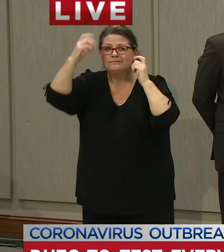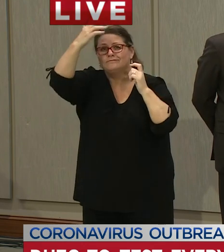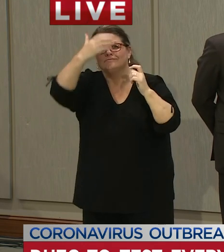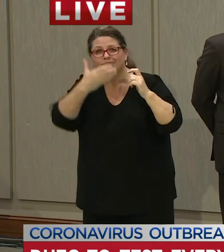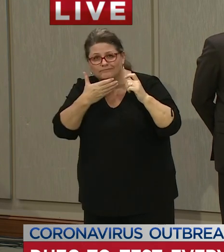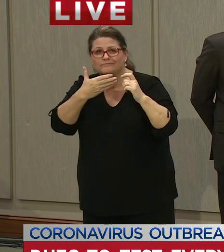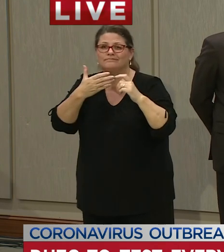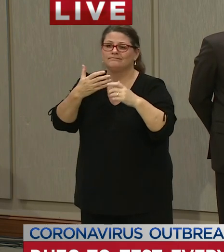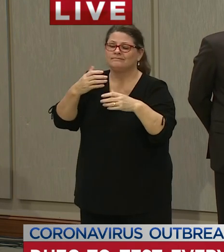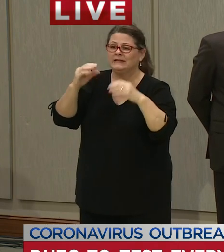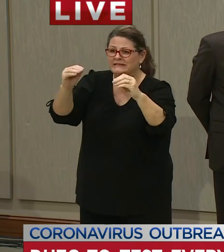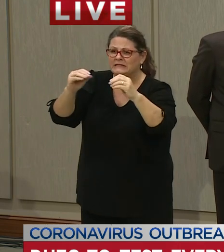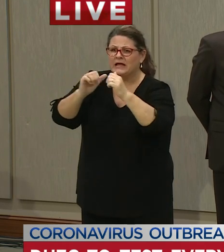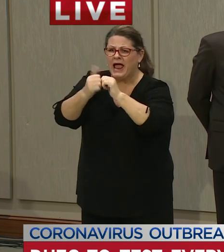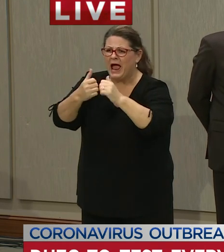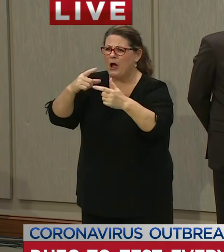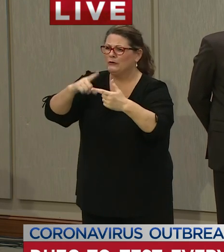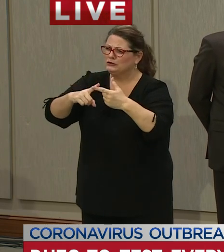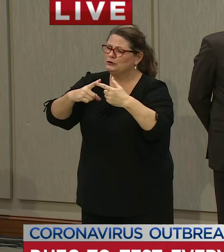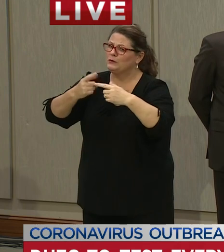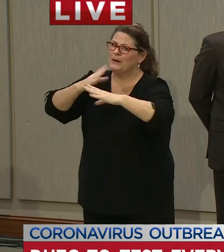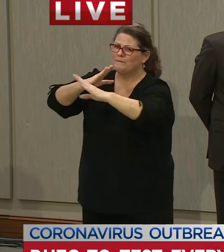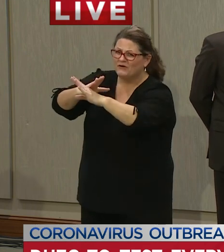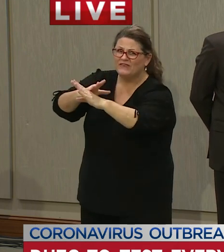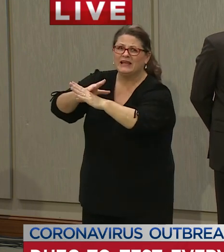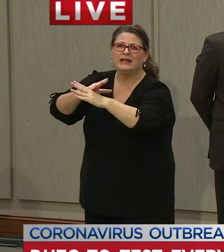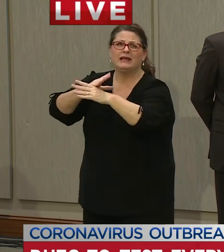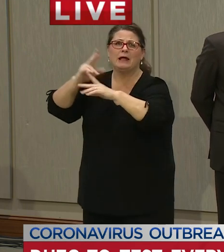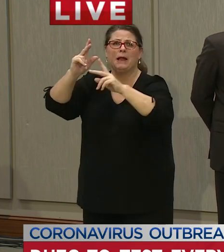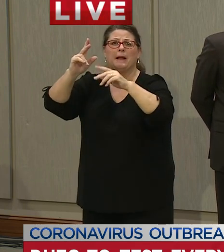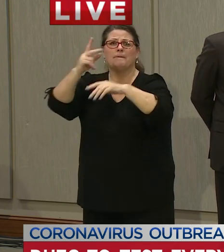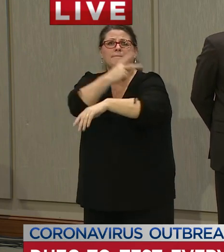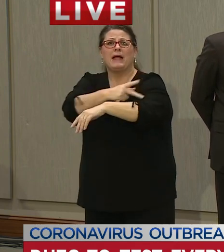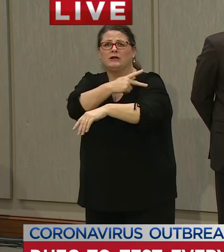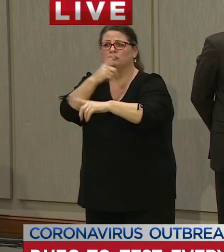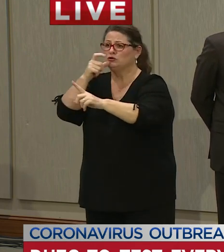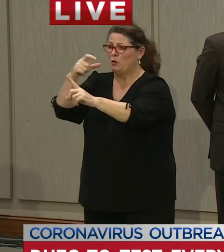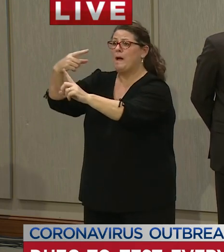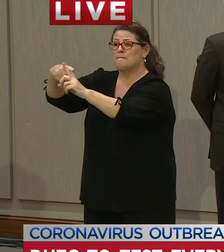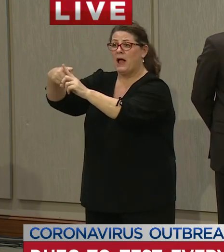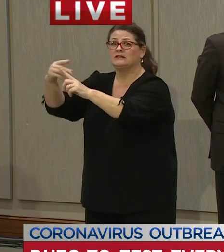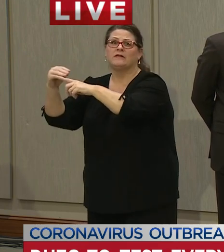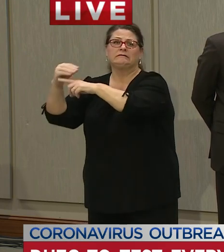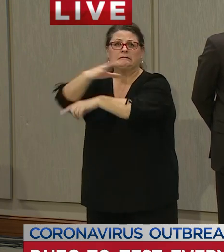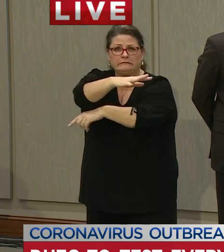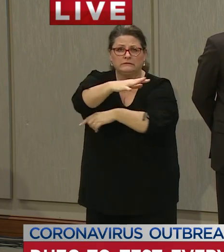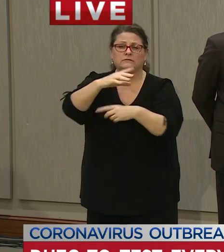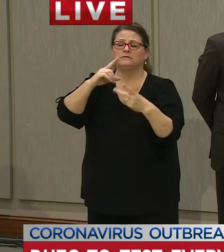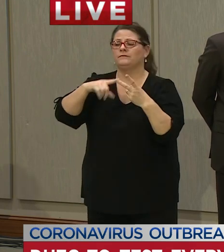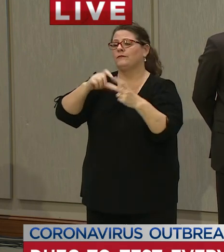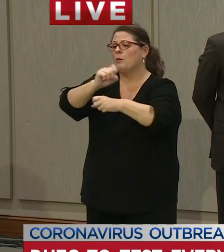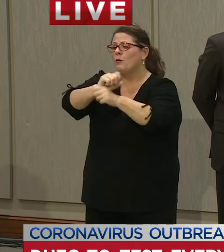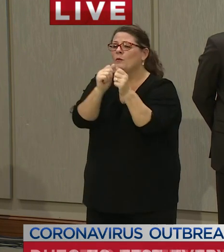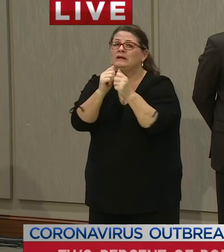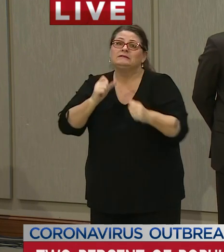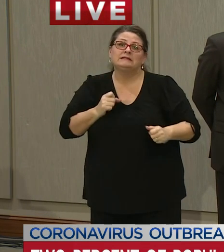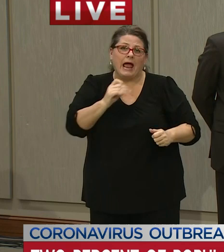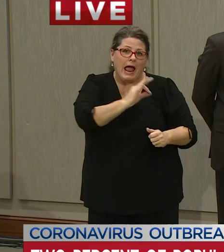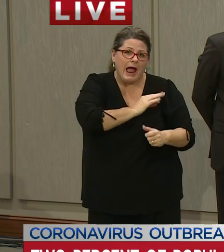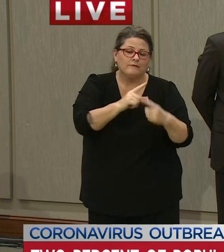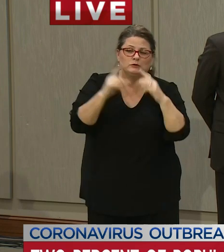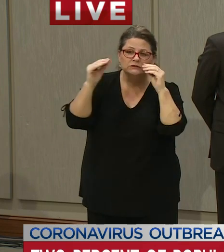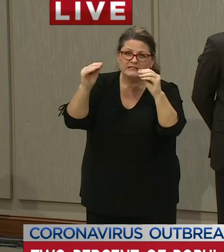understand um how to cohort patients who've tested positive um and then working with the staff as well